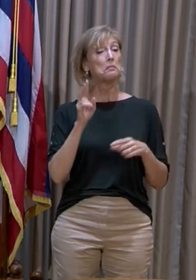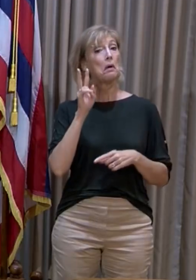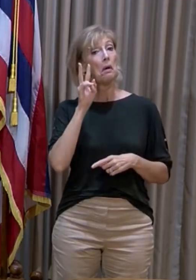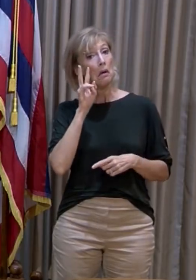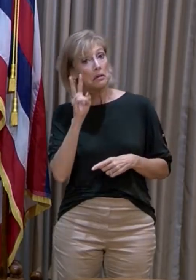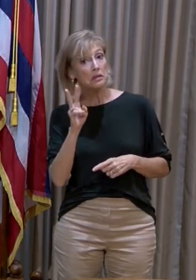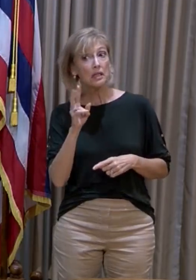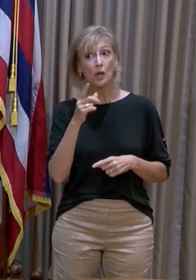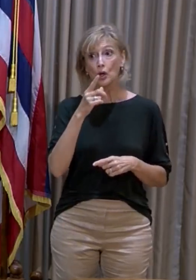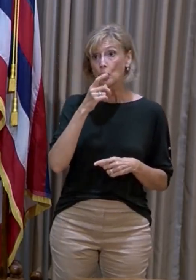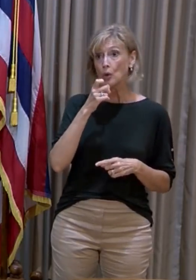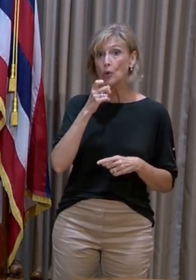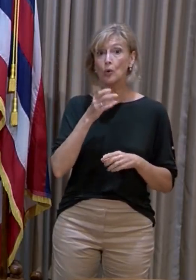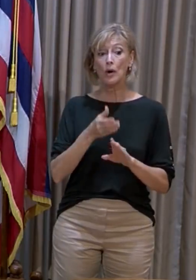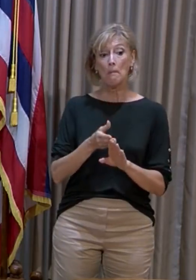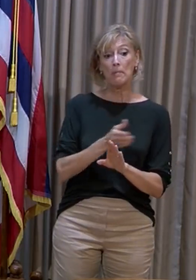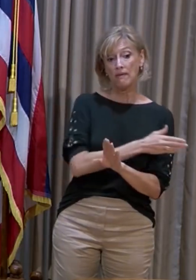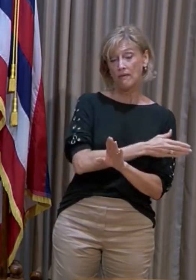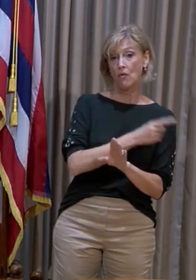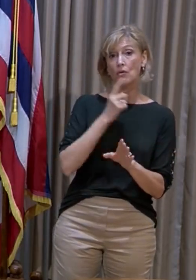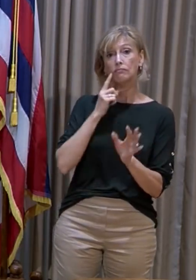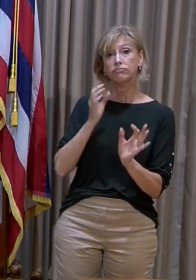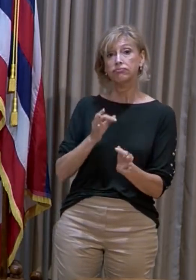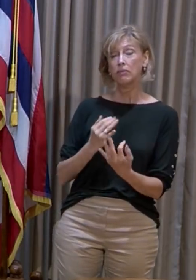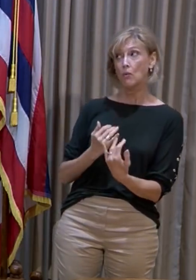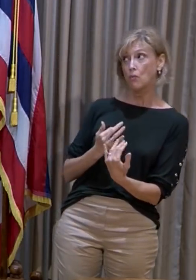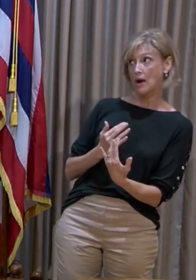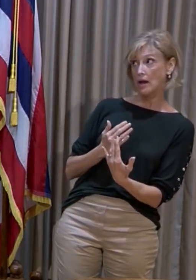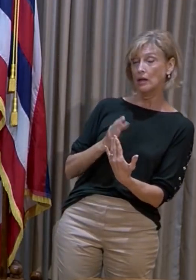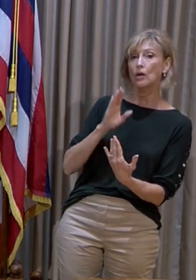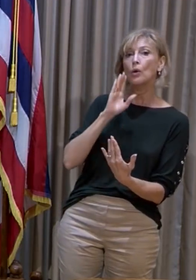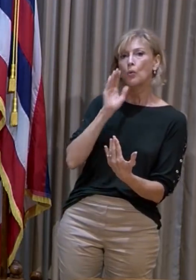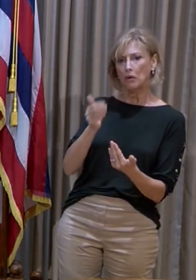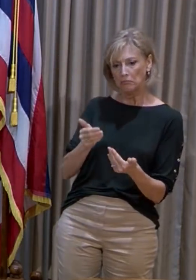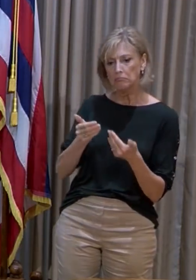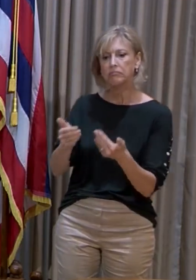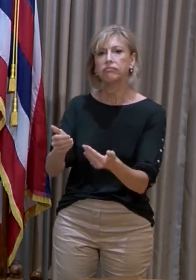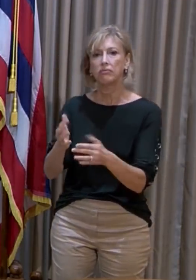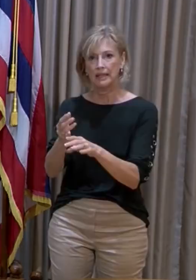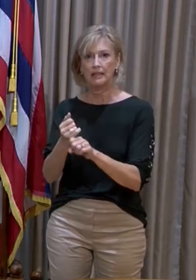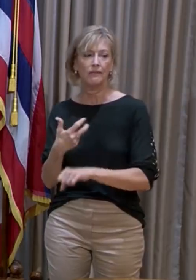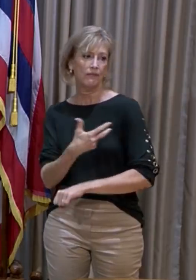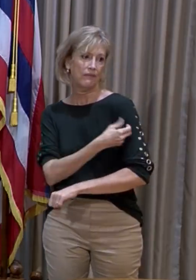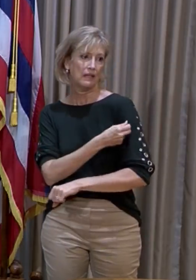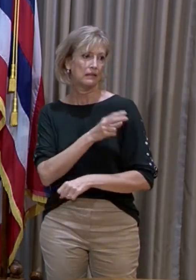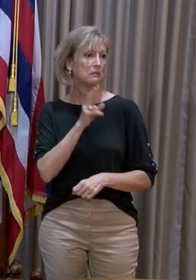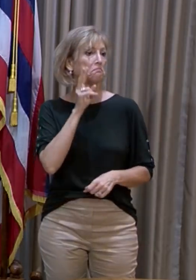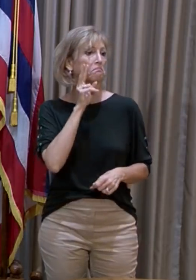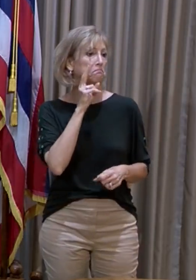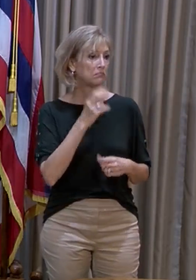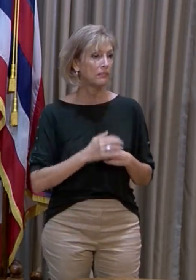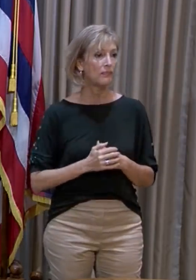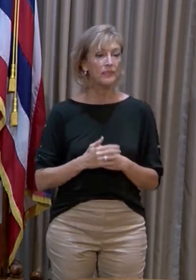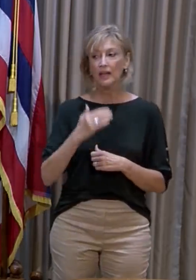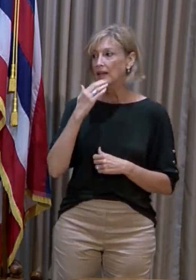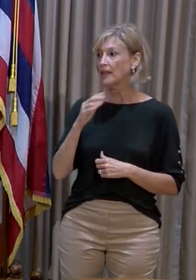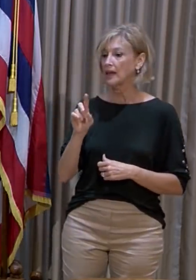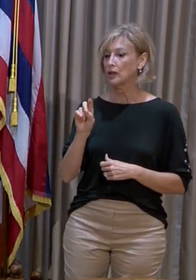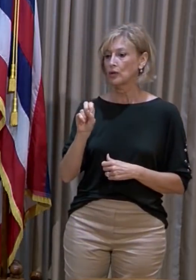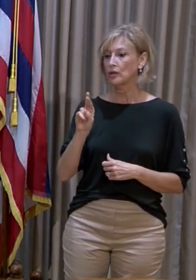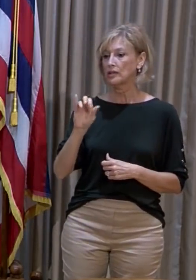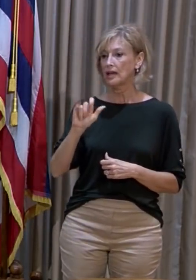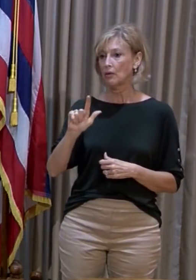many who have chosen to wait will decide to get vaccinated now. Thank you, Deb. Daryl